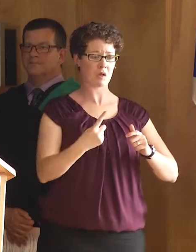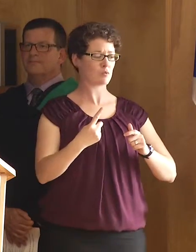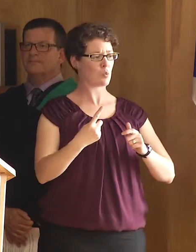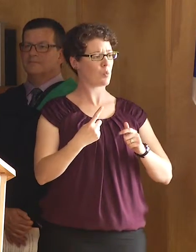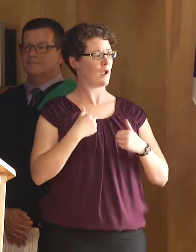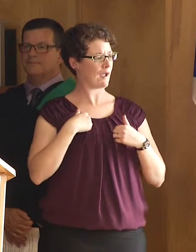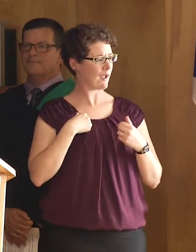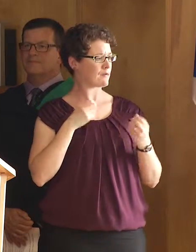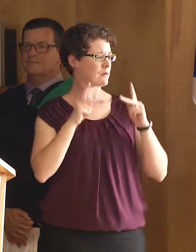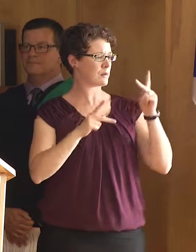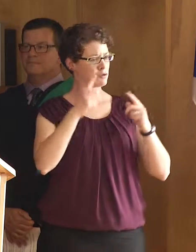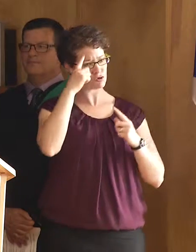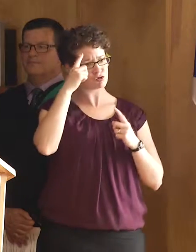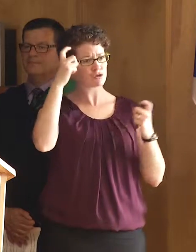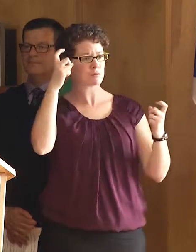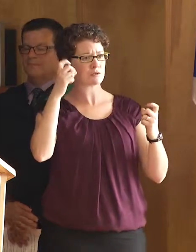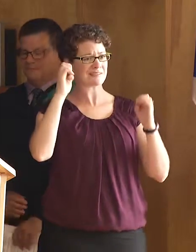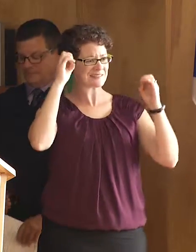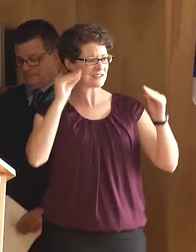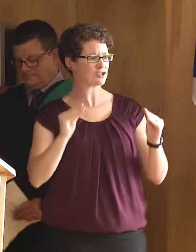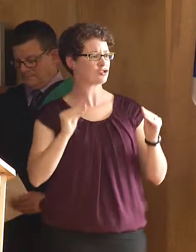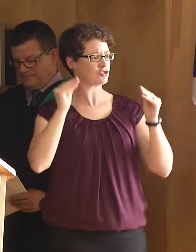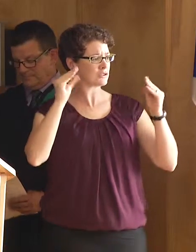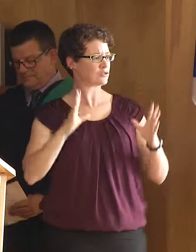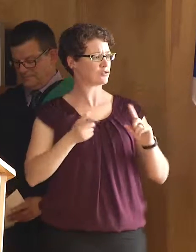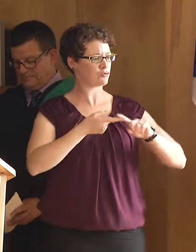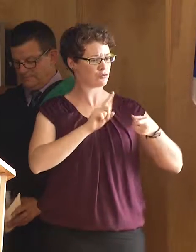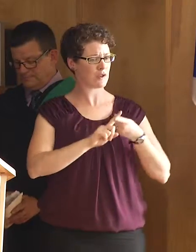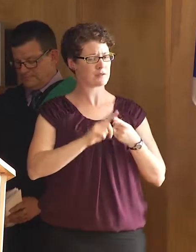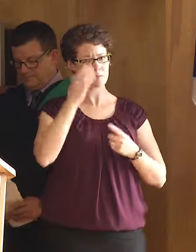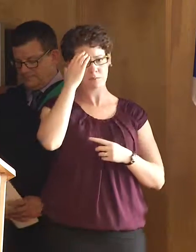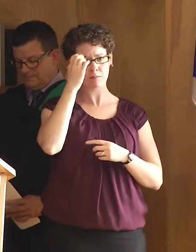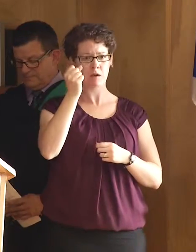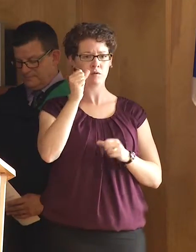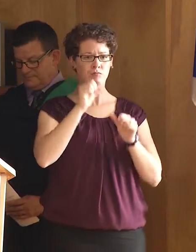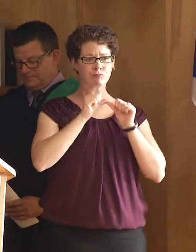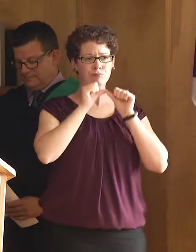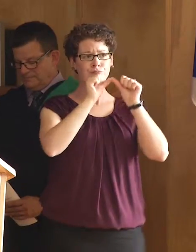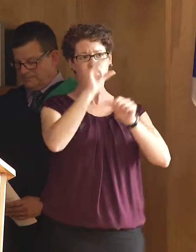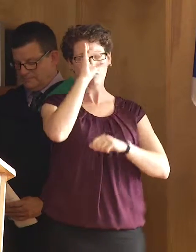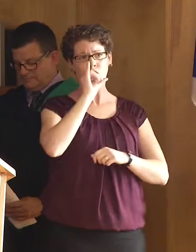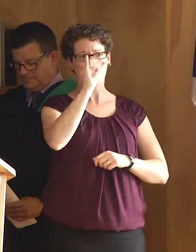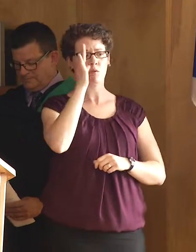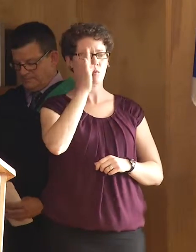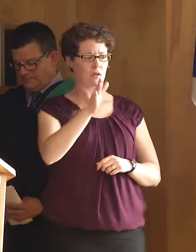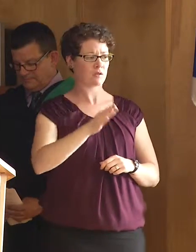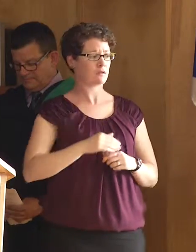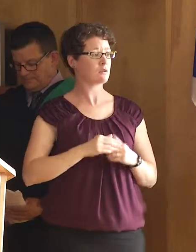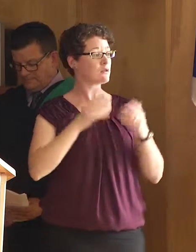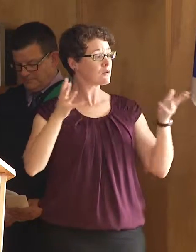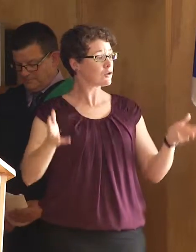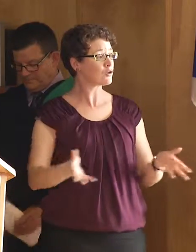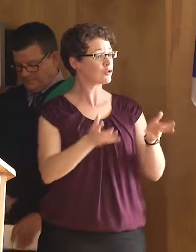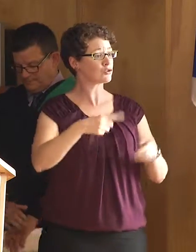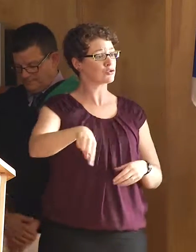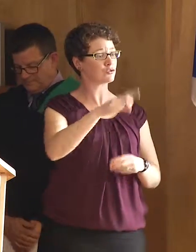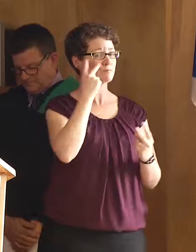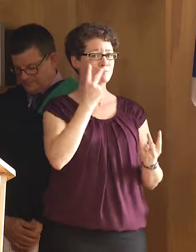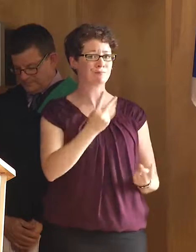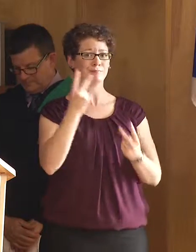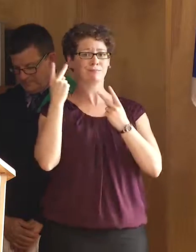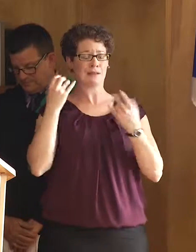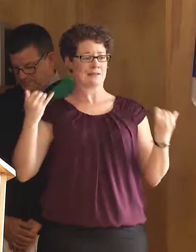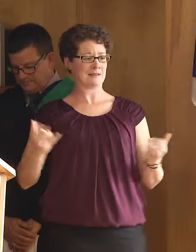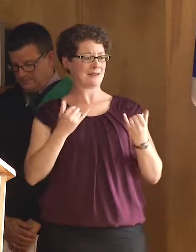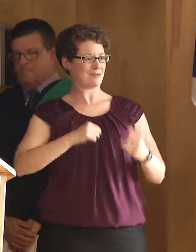dreamers, educators, friends, and memories that will last a lifetime. I encourage all of you to look back on this tonight with